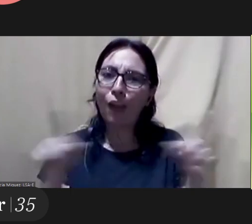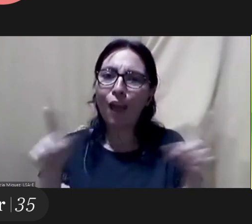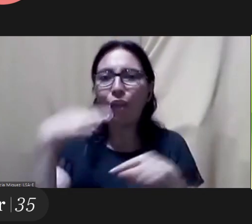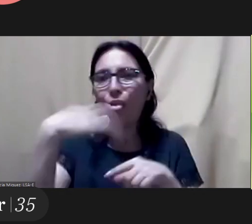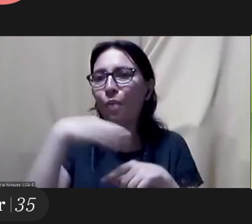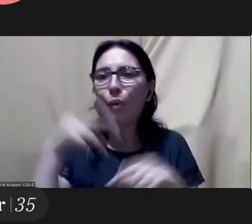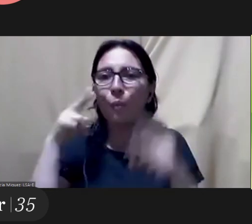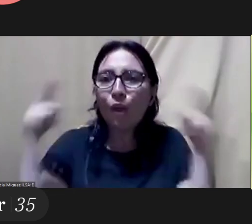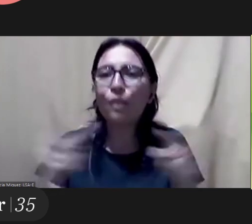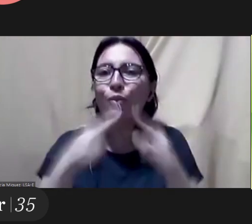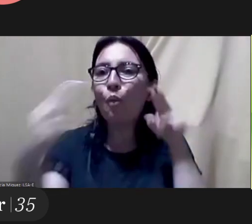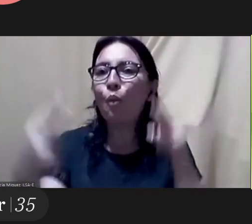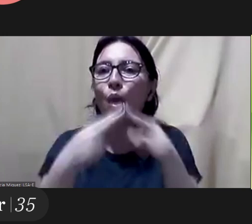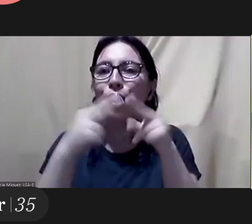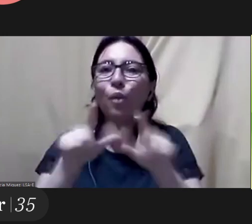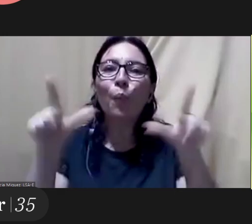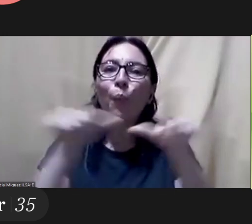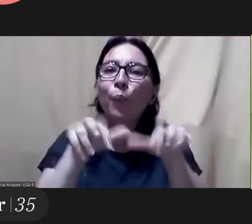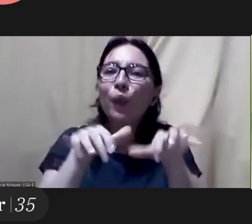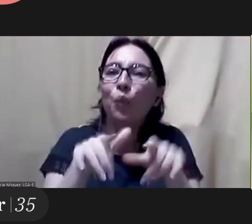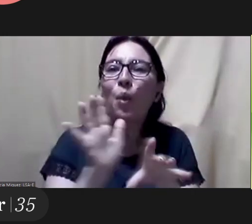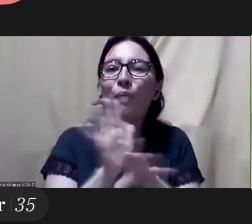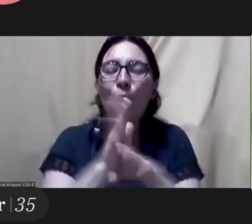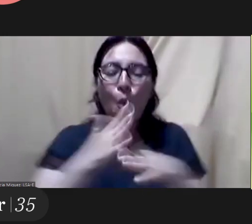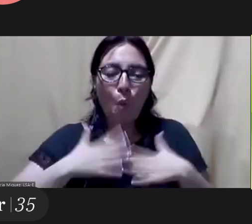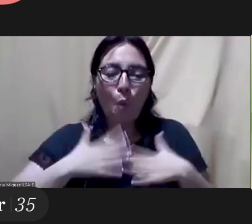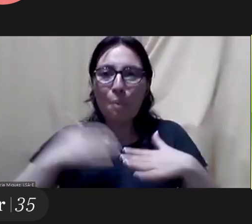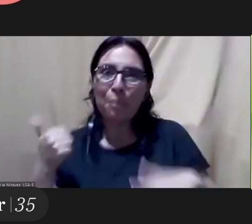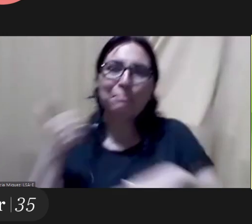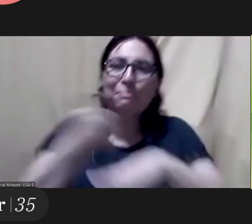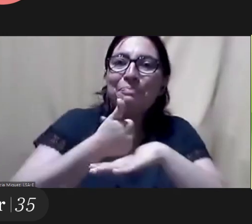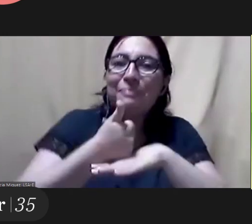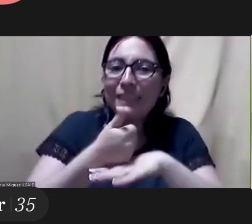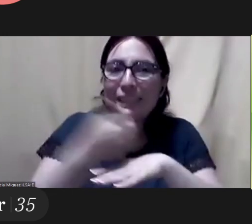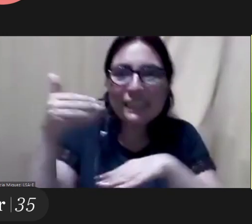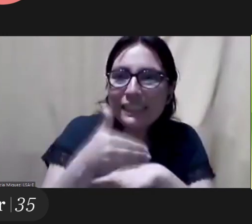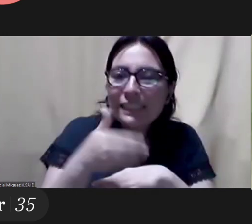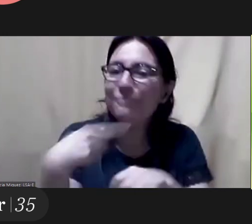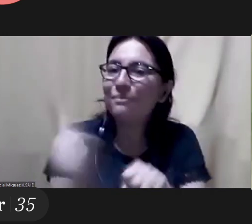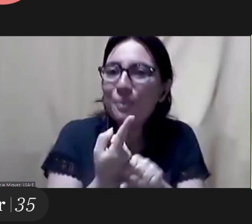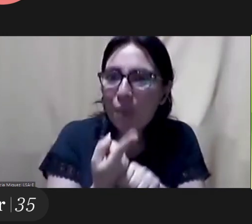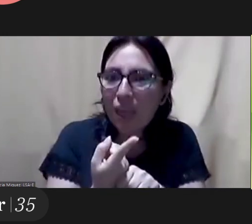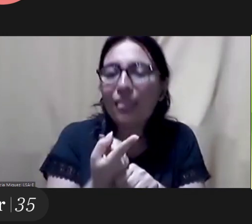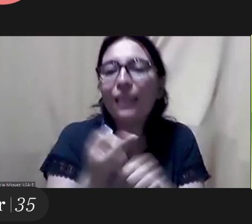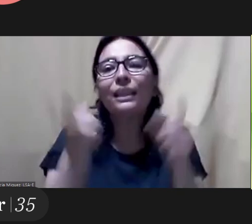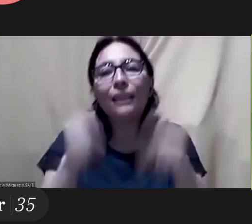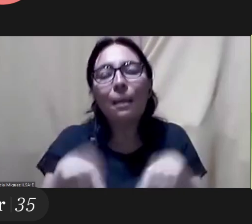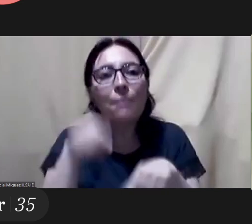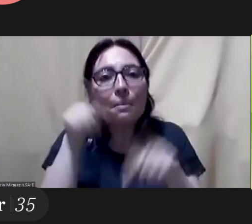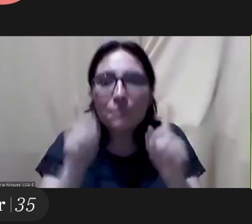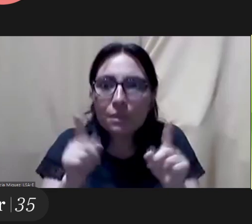undergoing, this virtual setting where we cannot embody this